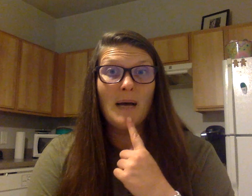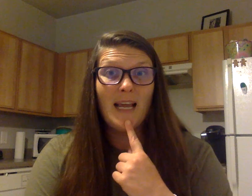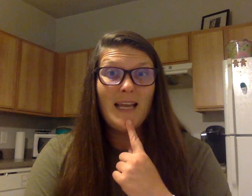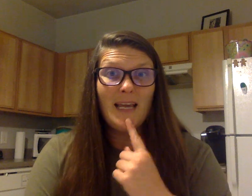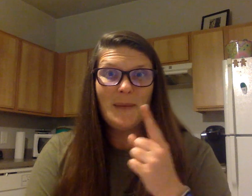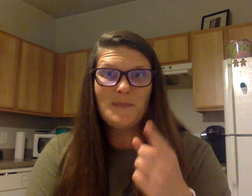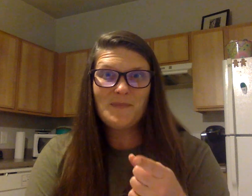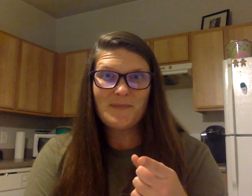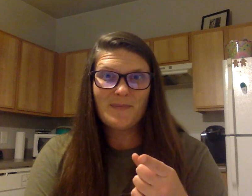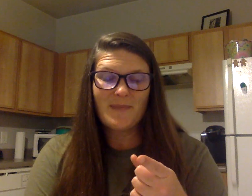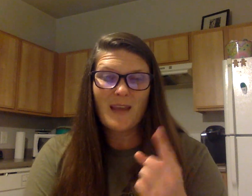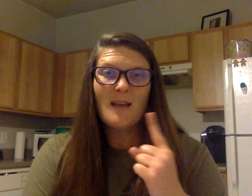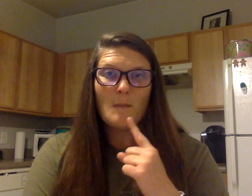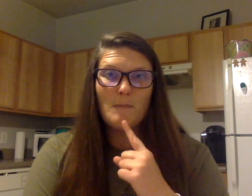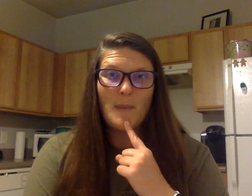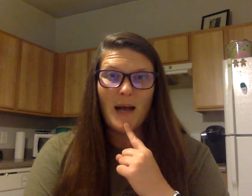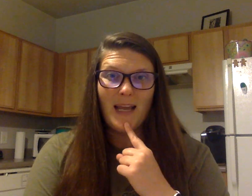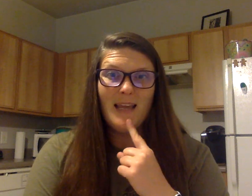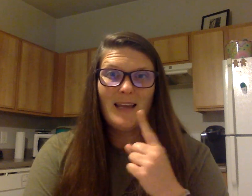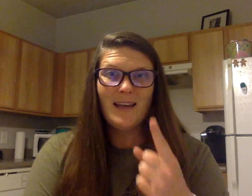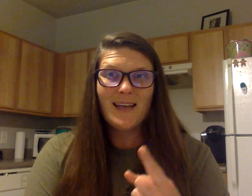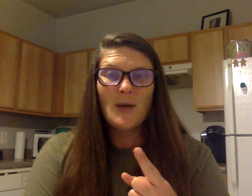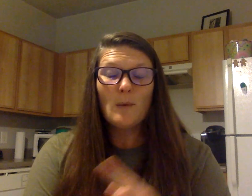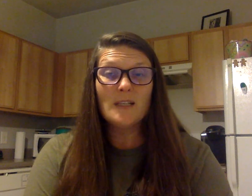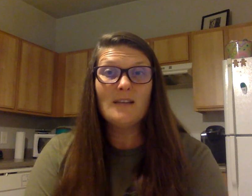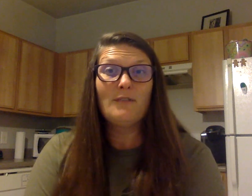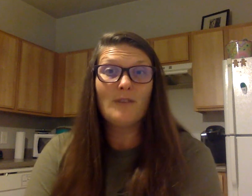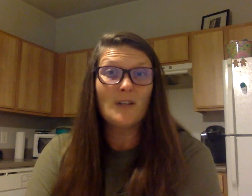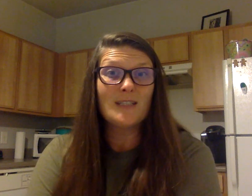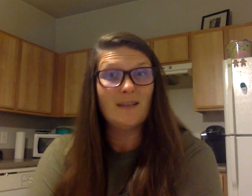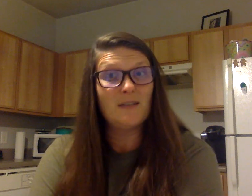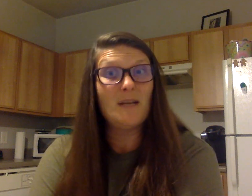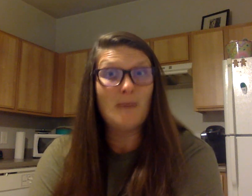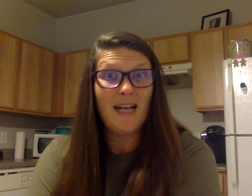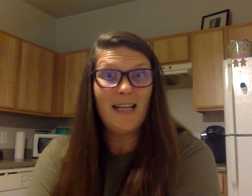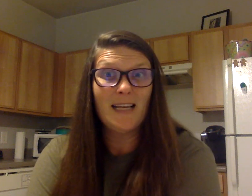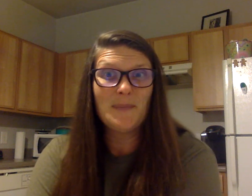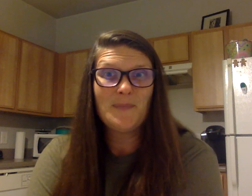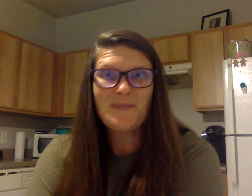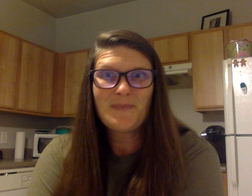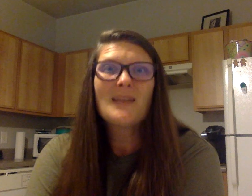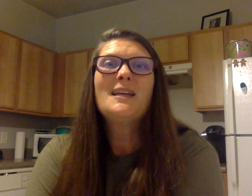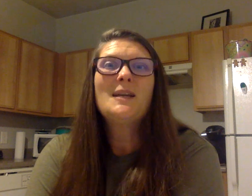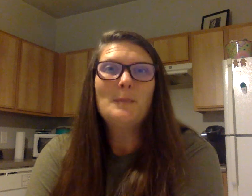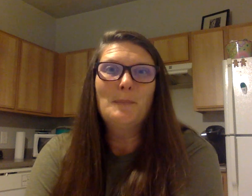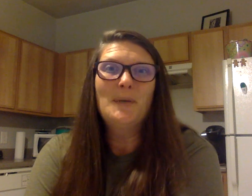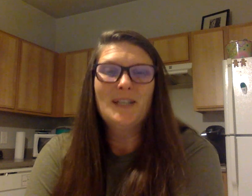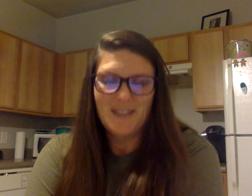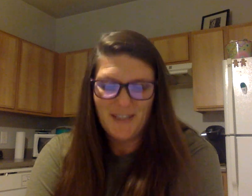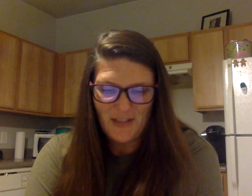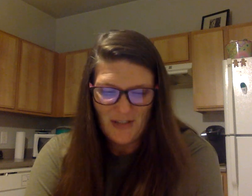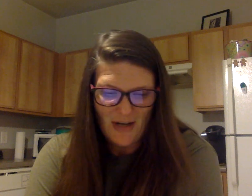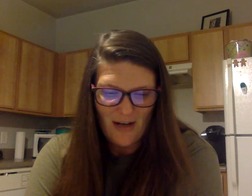Bike, bike. What's the first sound in bike? Good job.